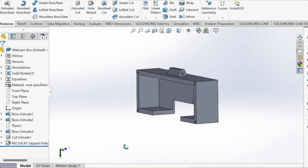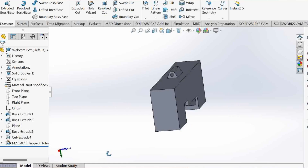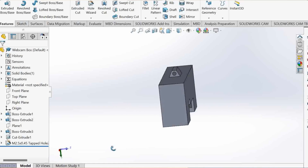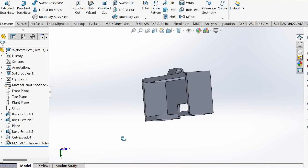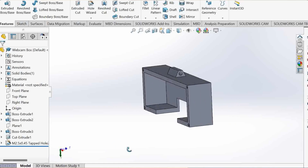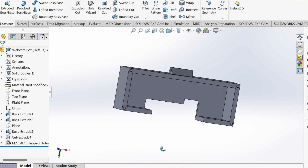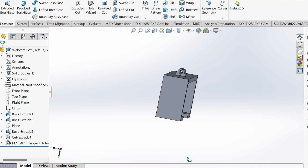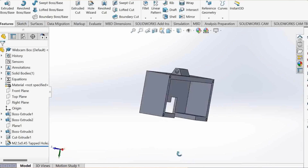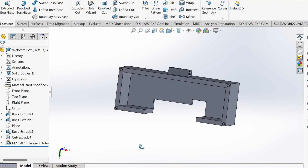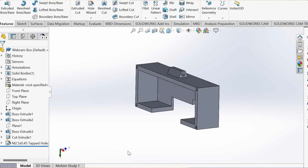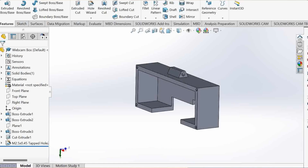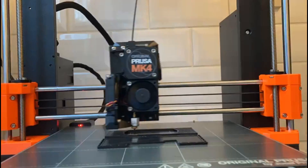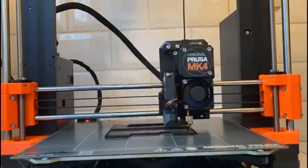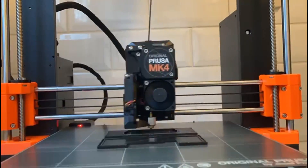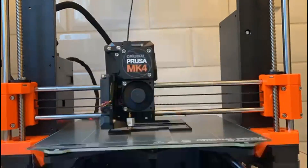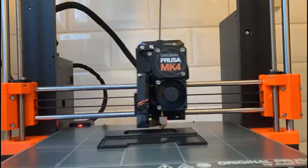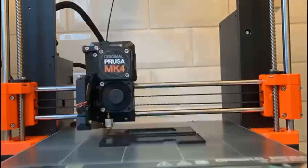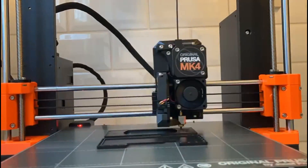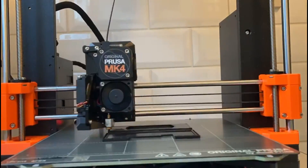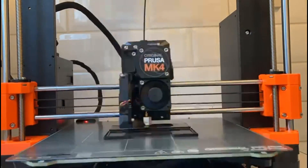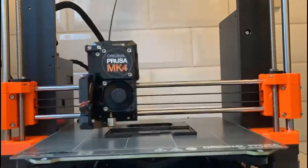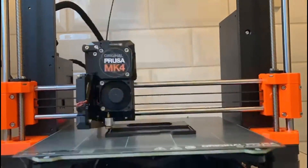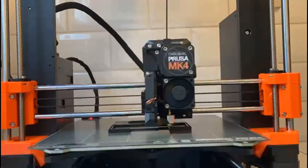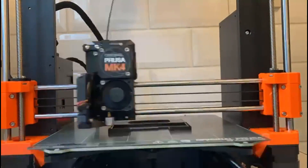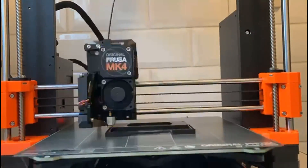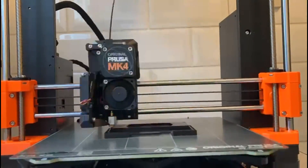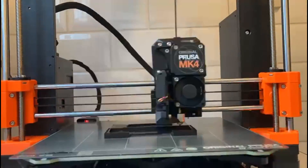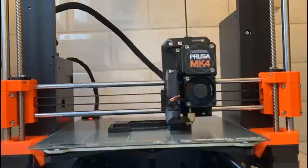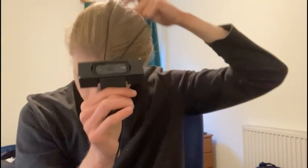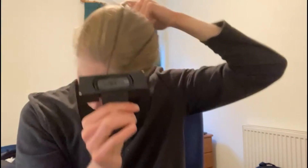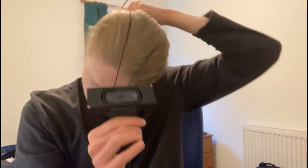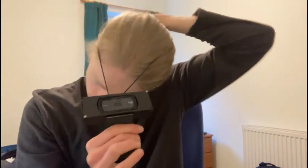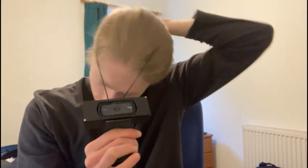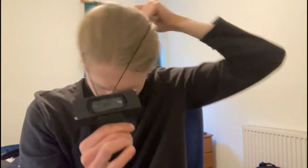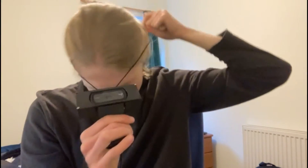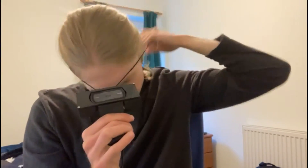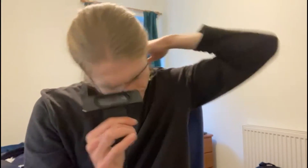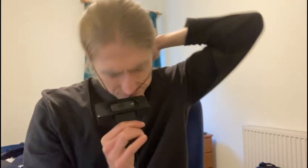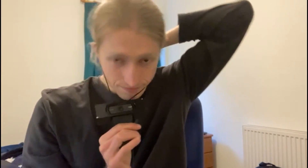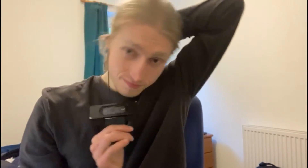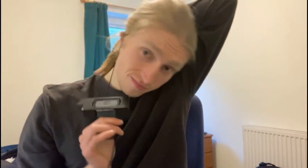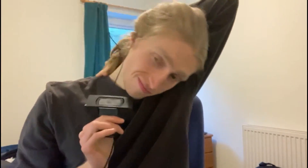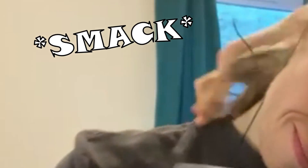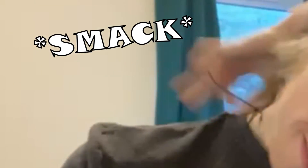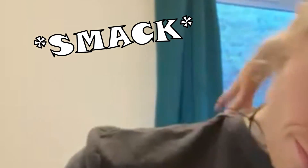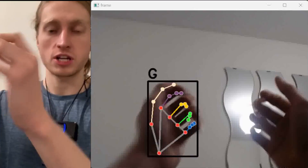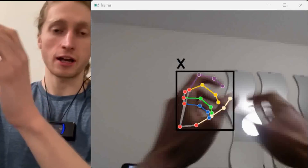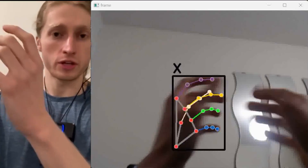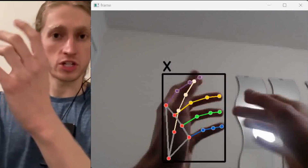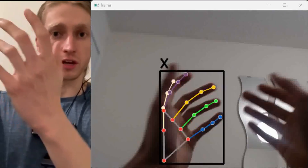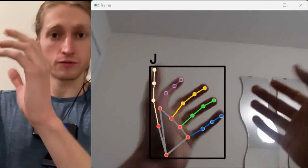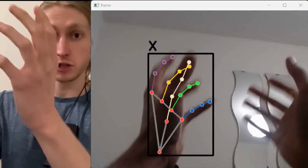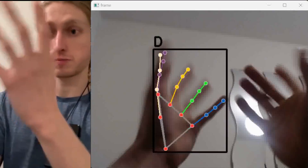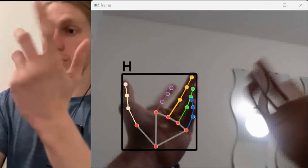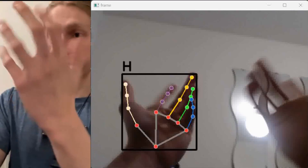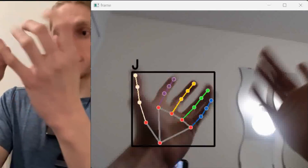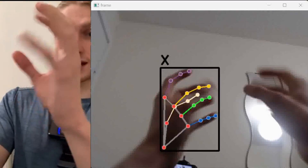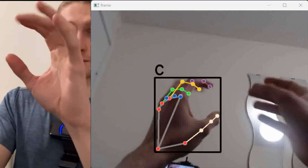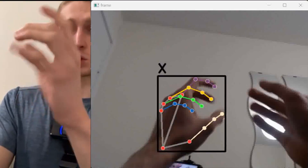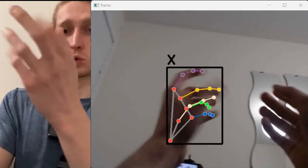This is what it looks like in CAD. A little bit of printing here, a little bit of printing there, and ta-da! Check out this shit, it feels pretty damn cool.